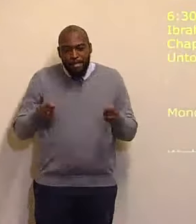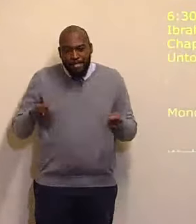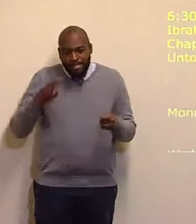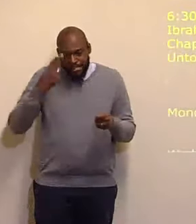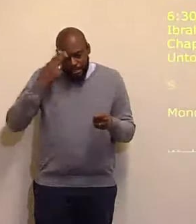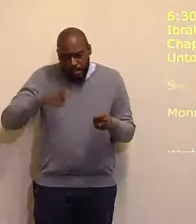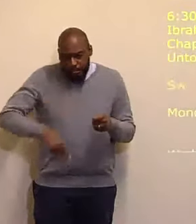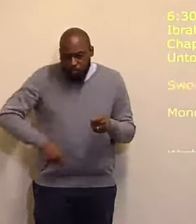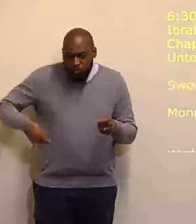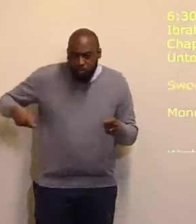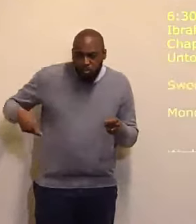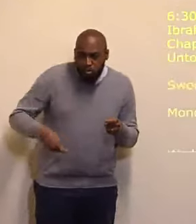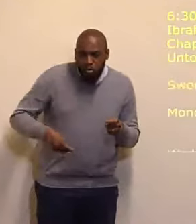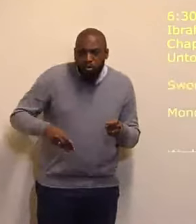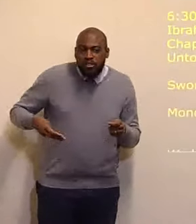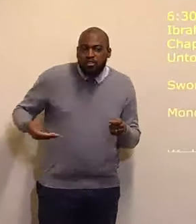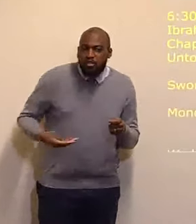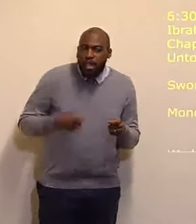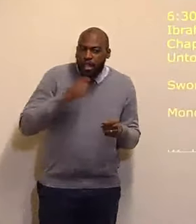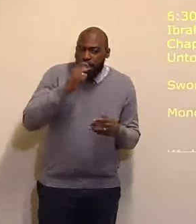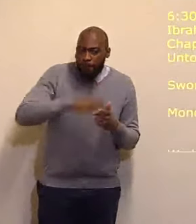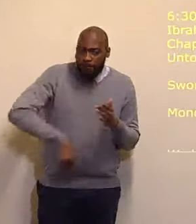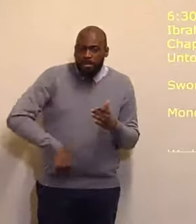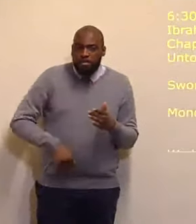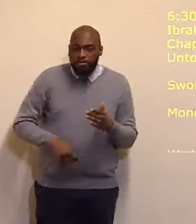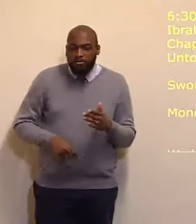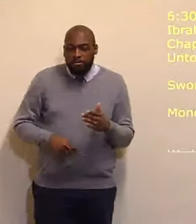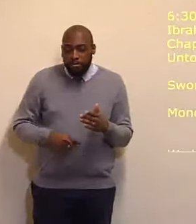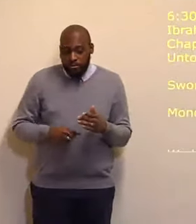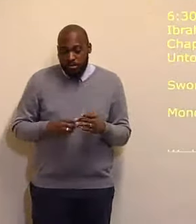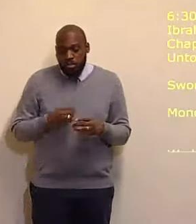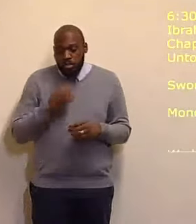obtained Our meetings this week Are as follows